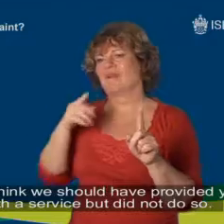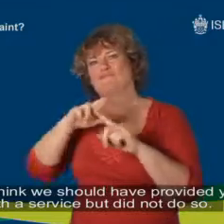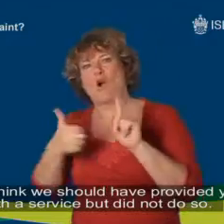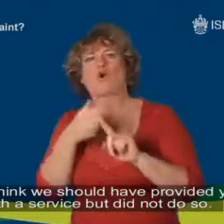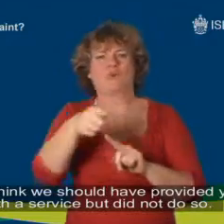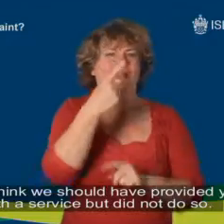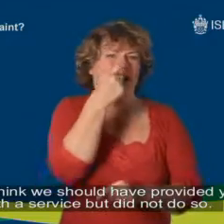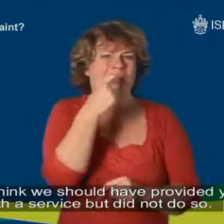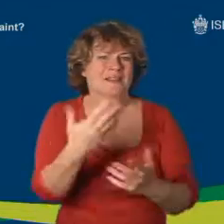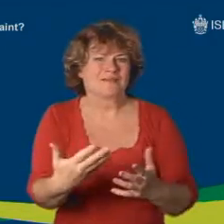not do so.